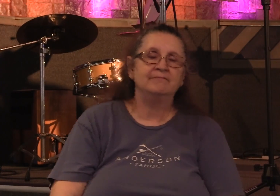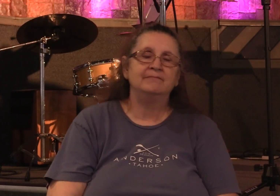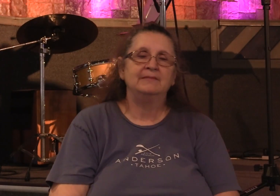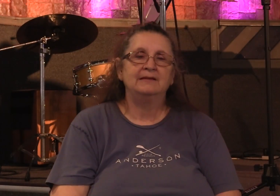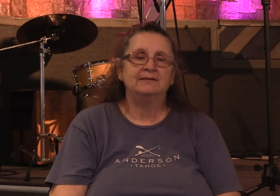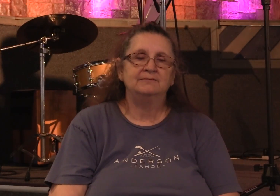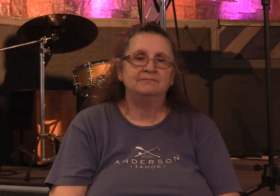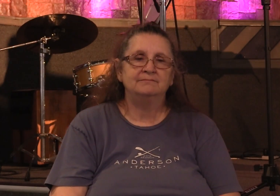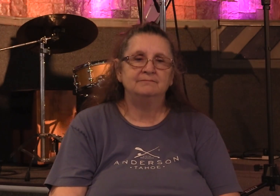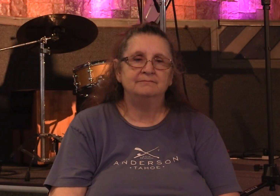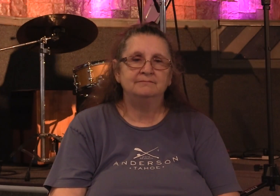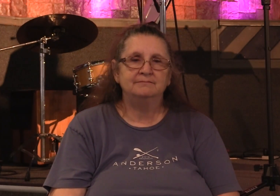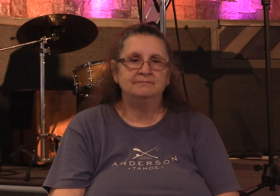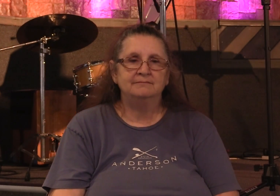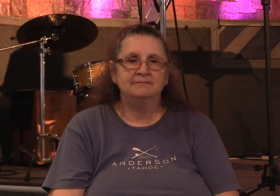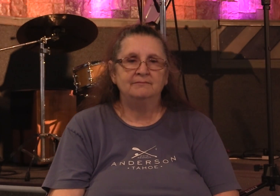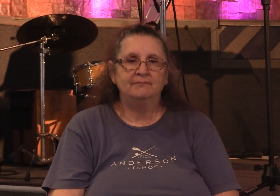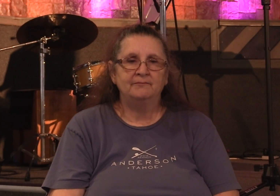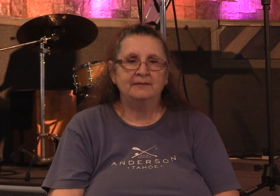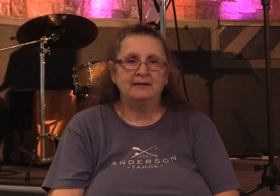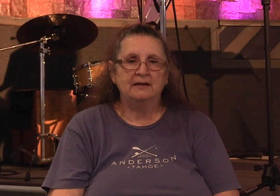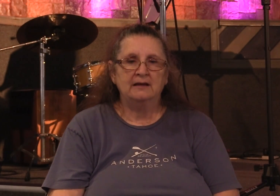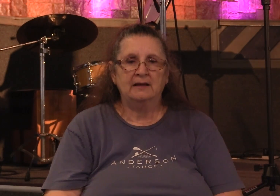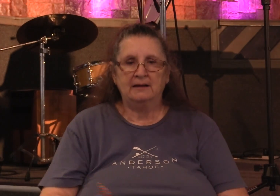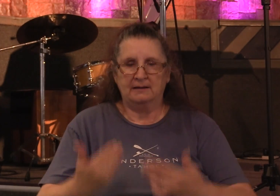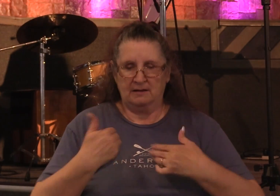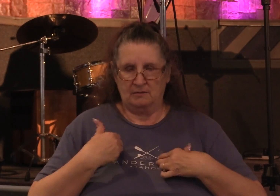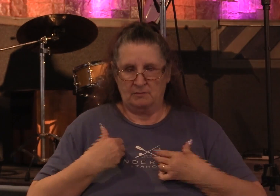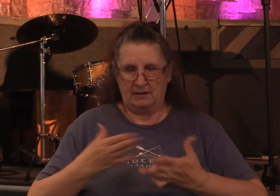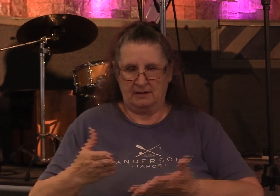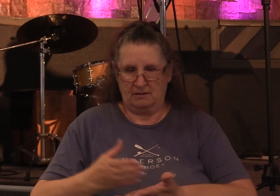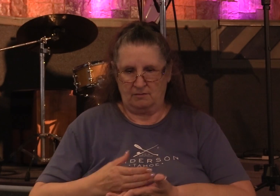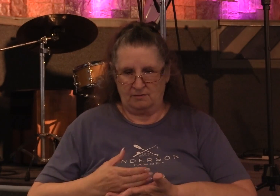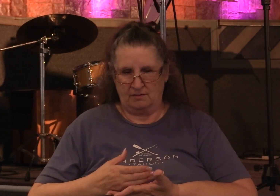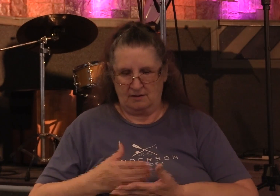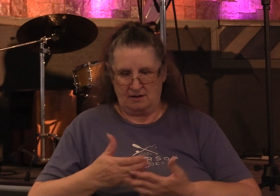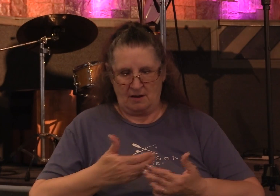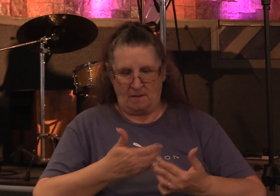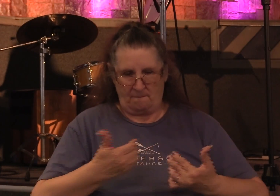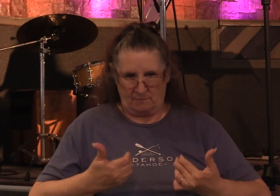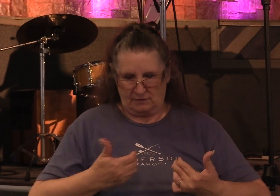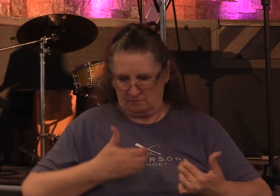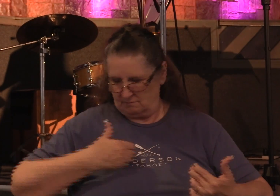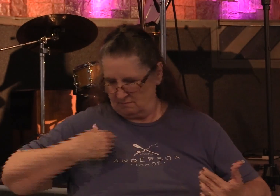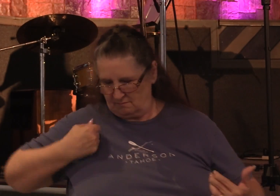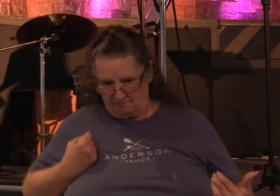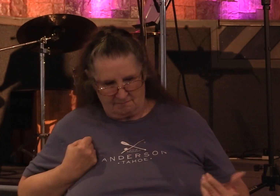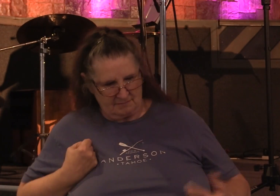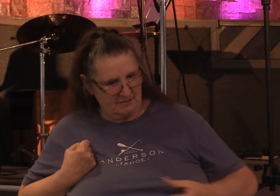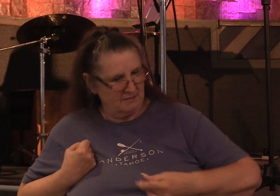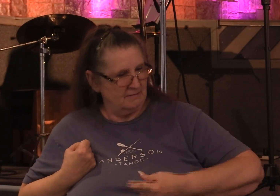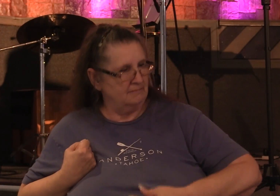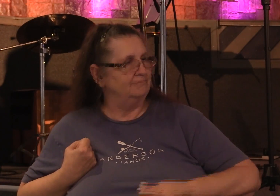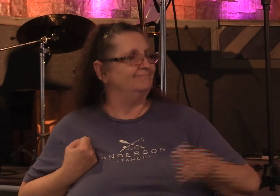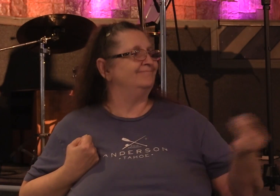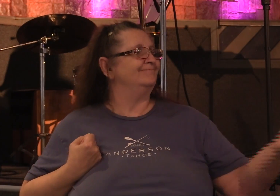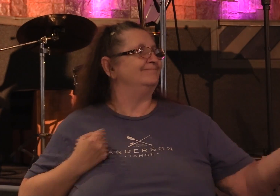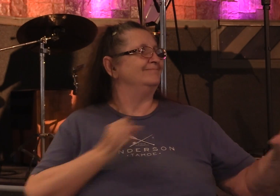in other words he got this certain amount of money stashed a chunk of it away and brought what he had to the church and gave the